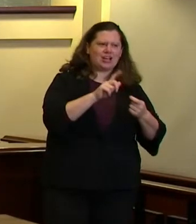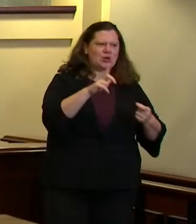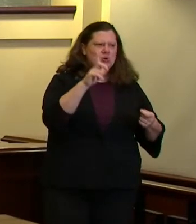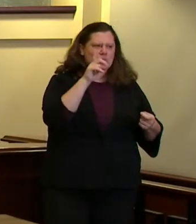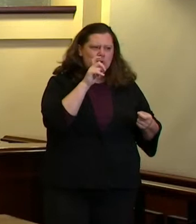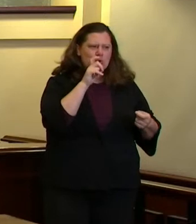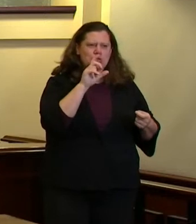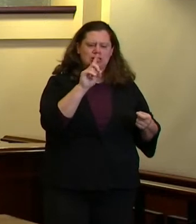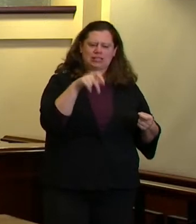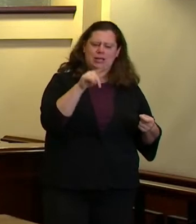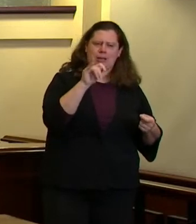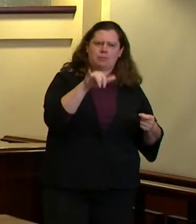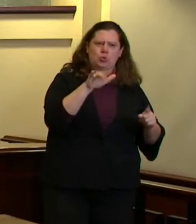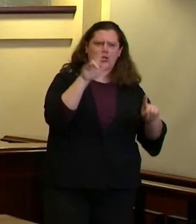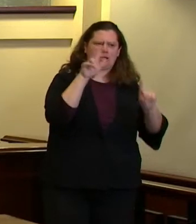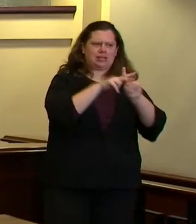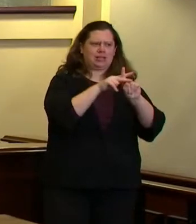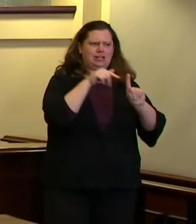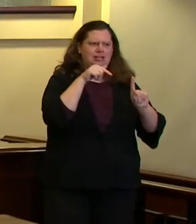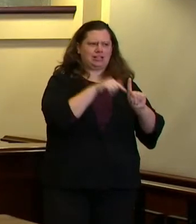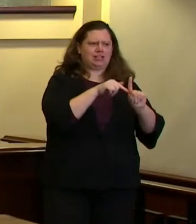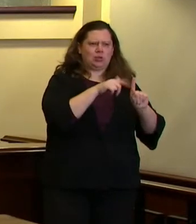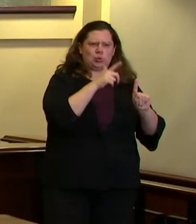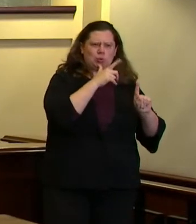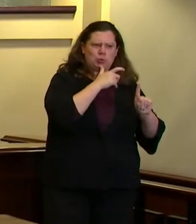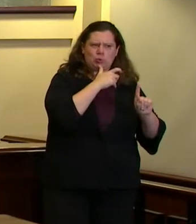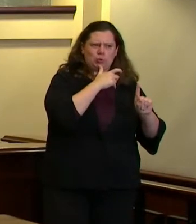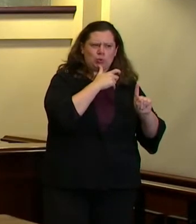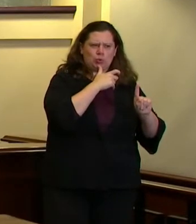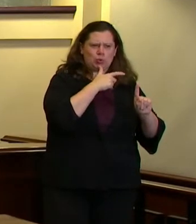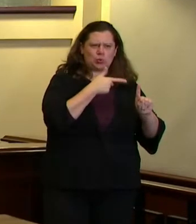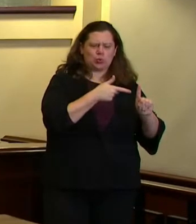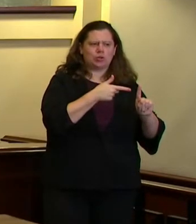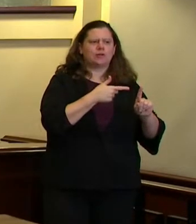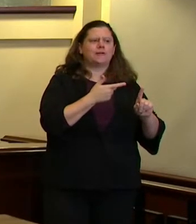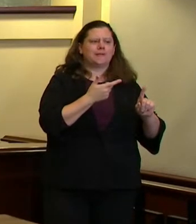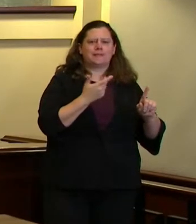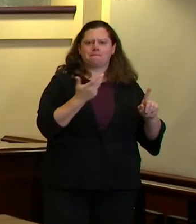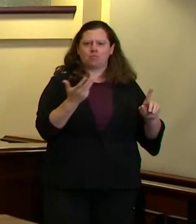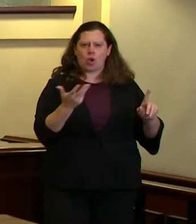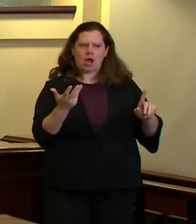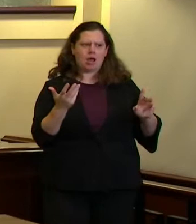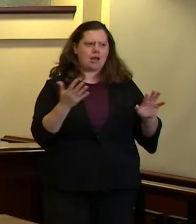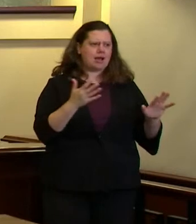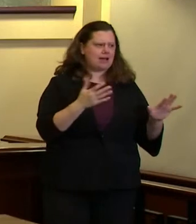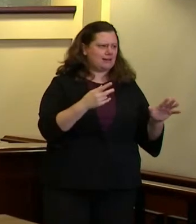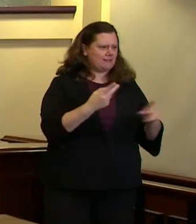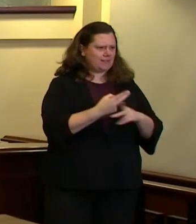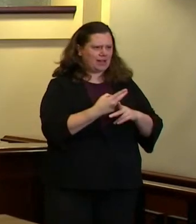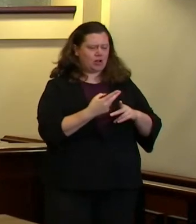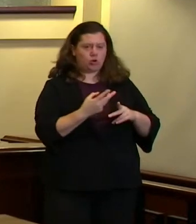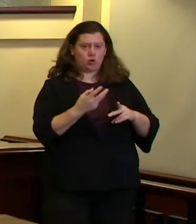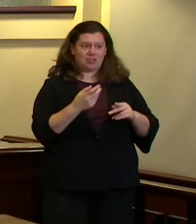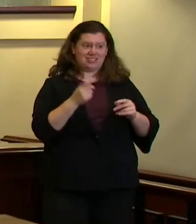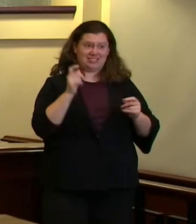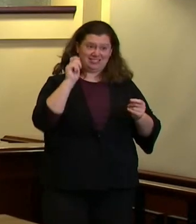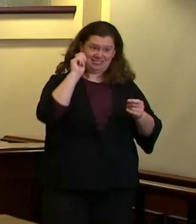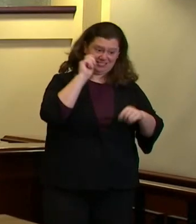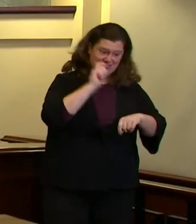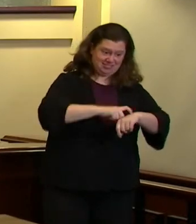what circumstances it would be utilized and i want it to have a time certain expiration at the end of the event